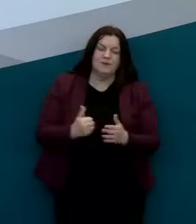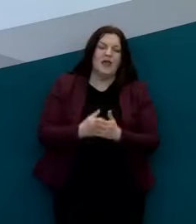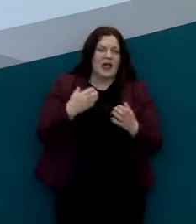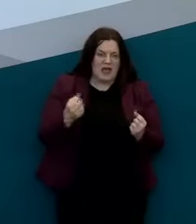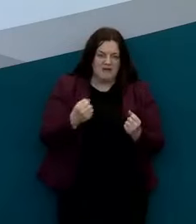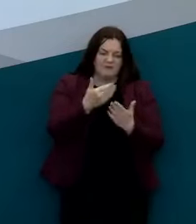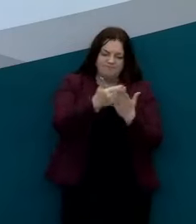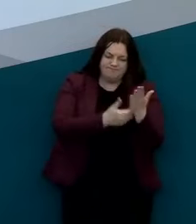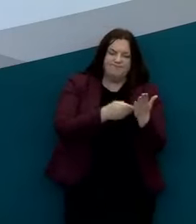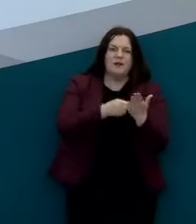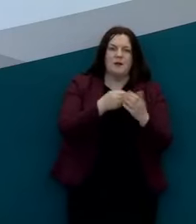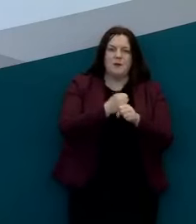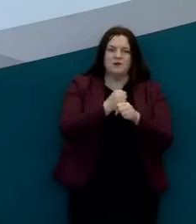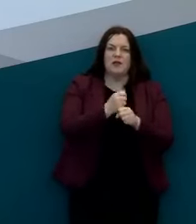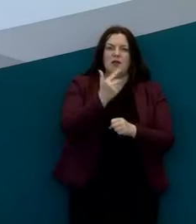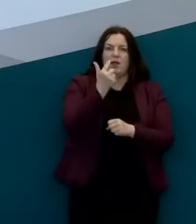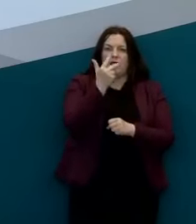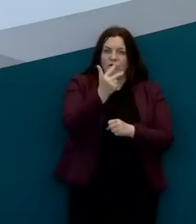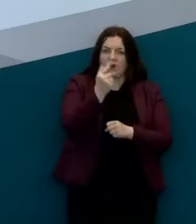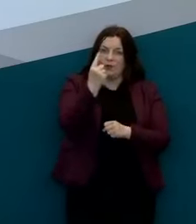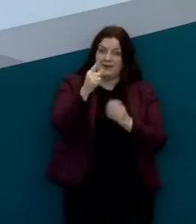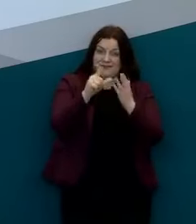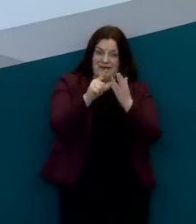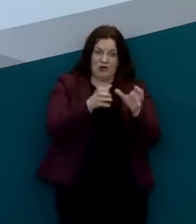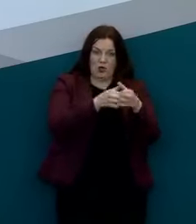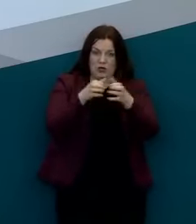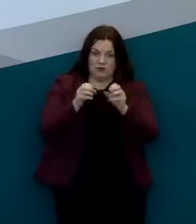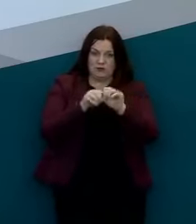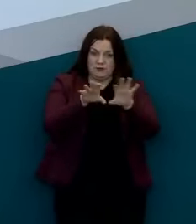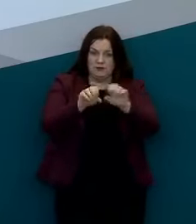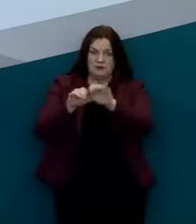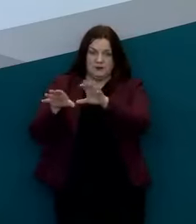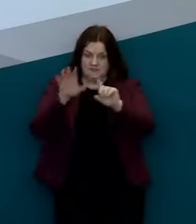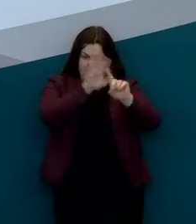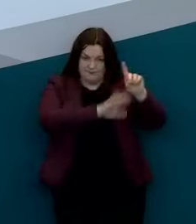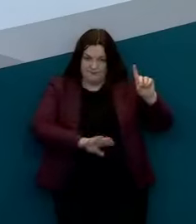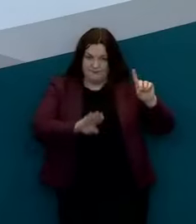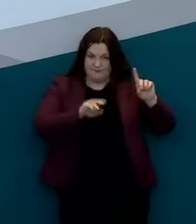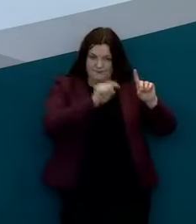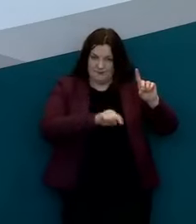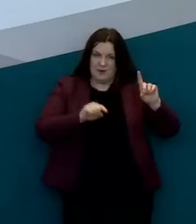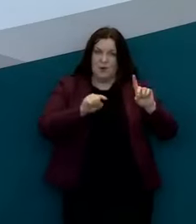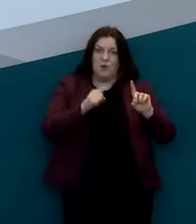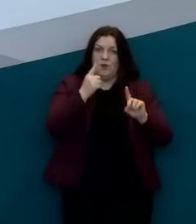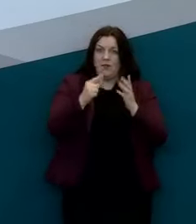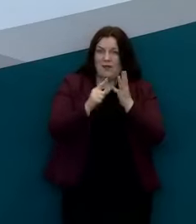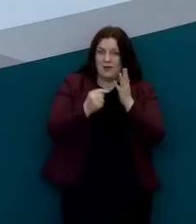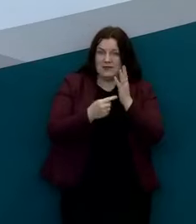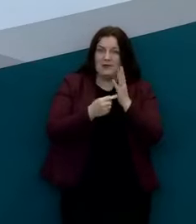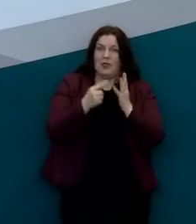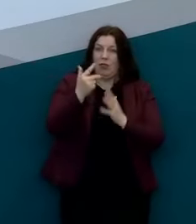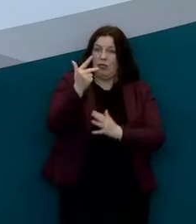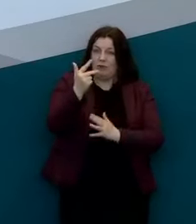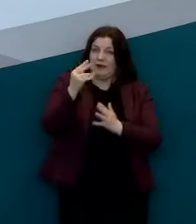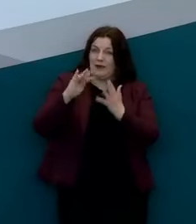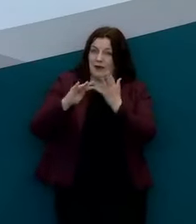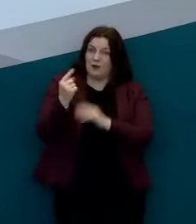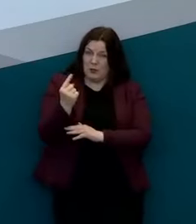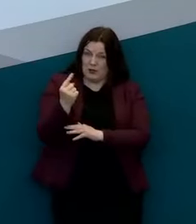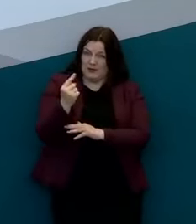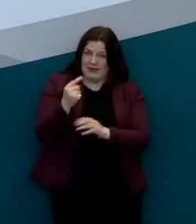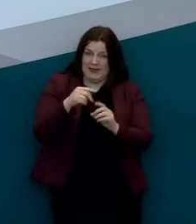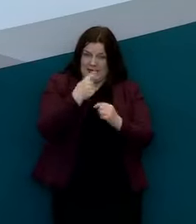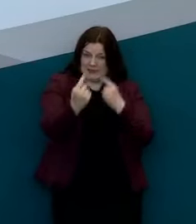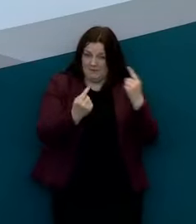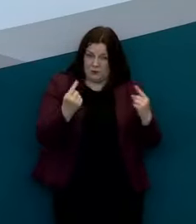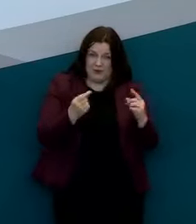317 clusters accounting for 1,391 individual cases at 26 21